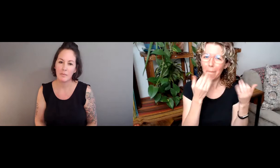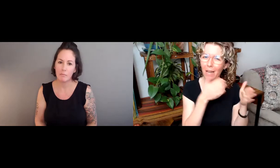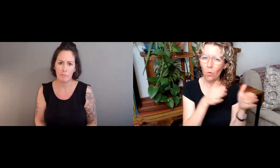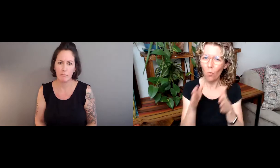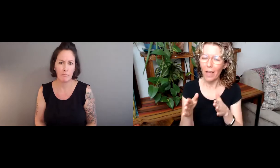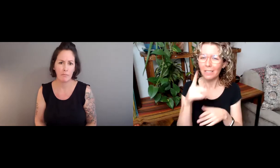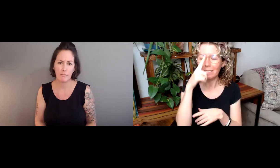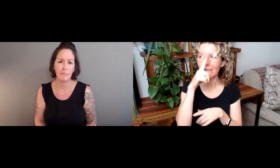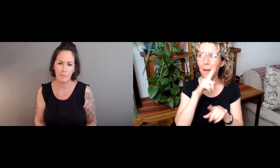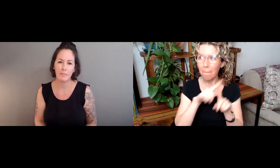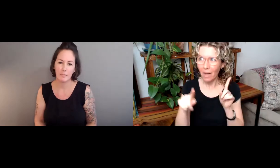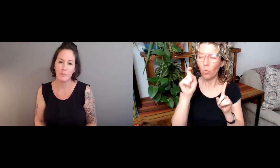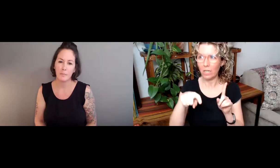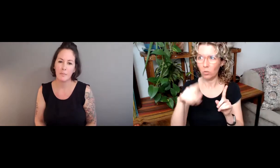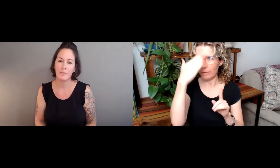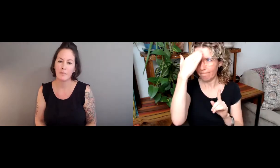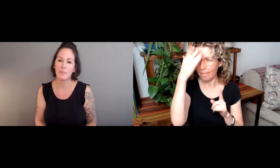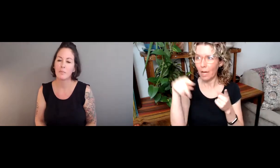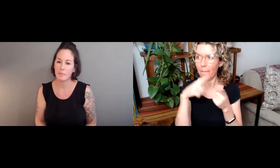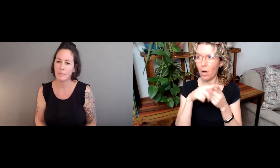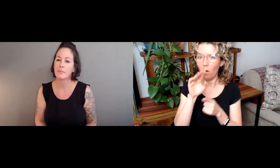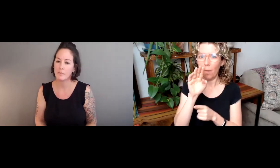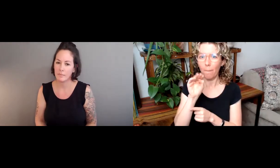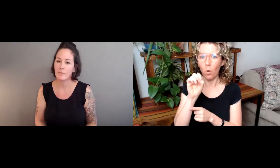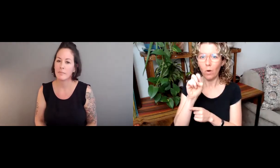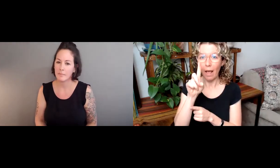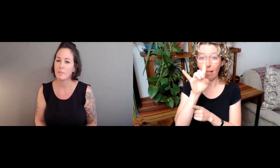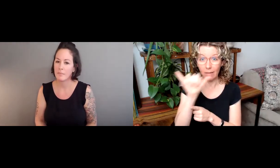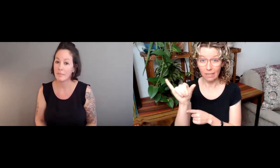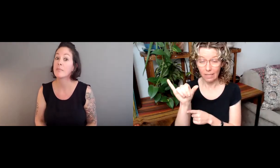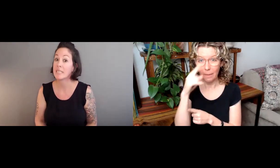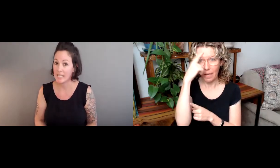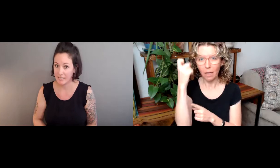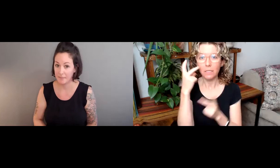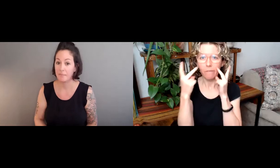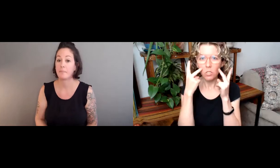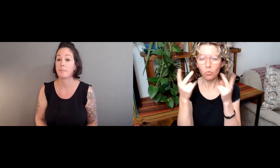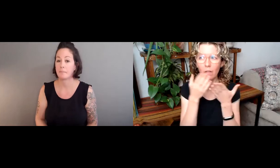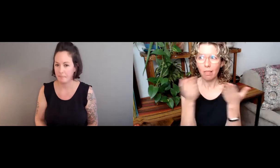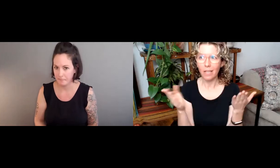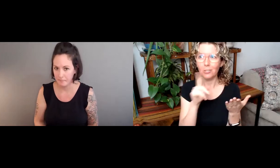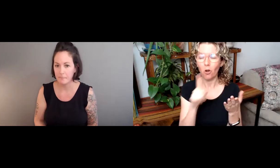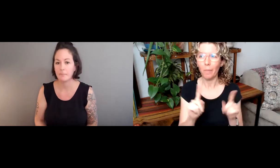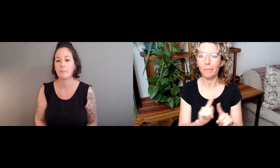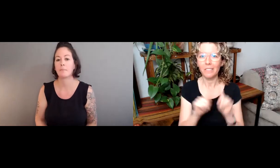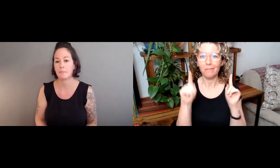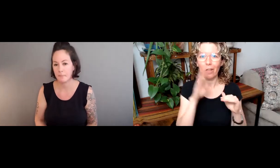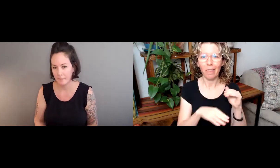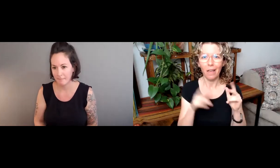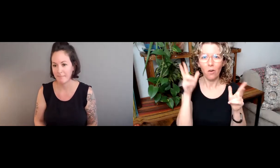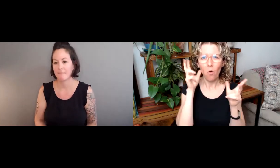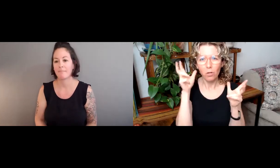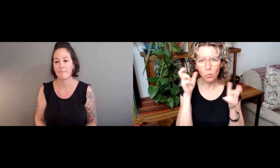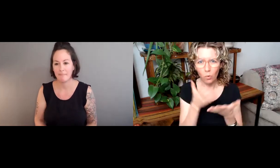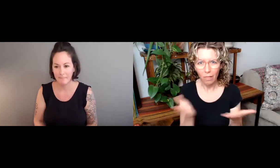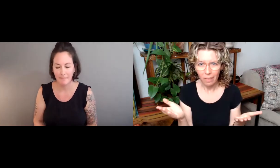It's not necessarily very different from spoken language. It's just the modality is different.